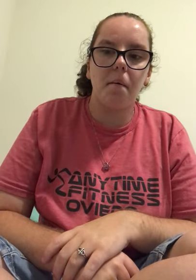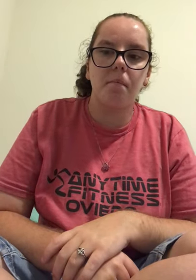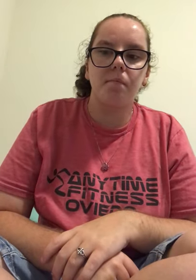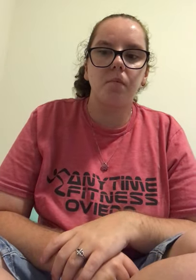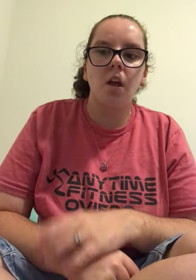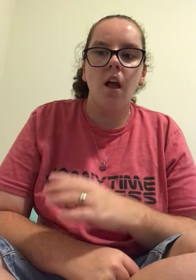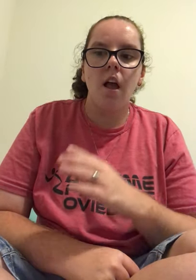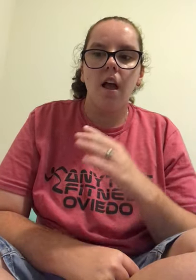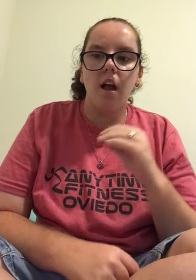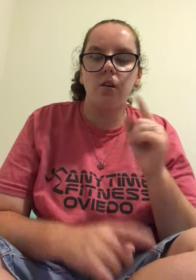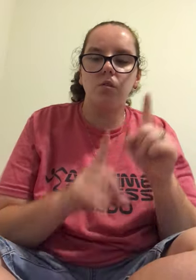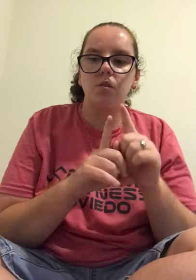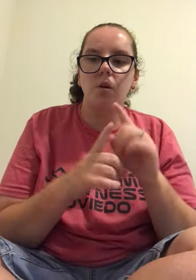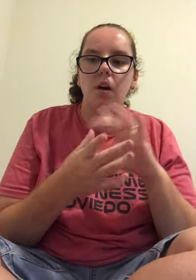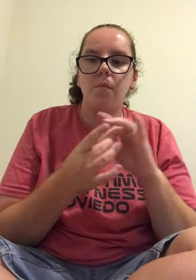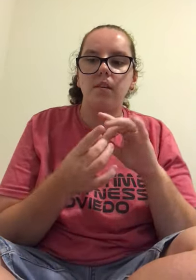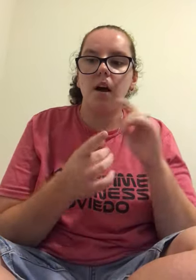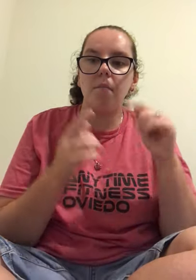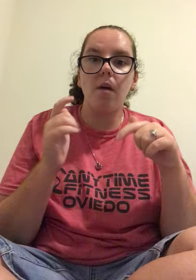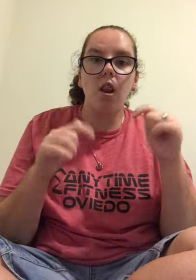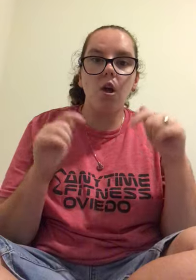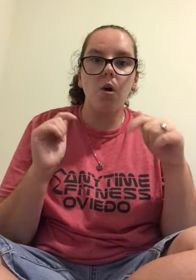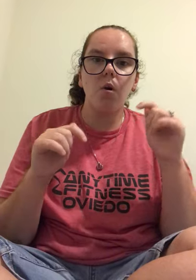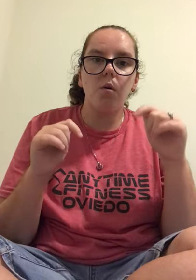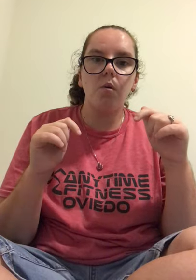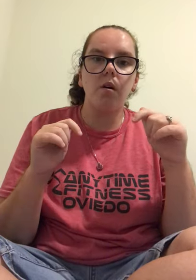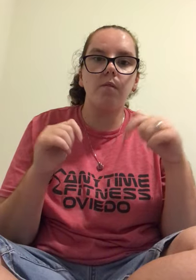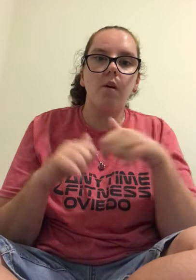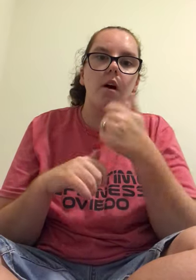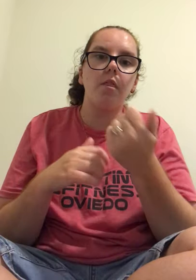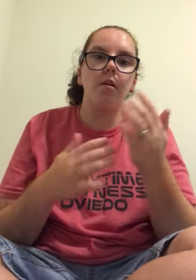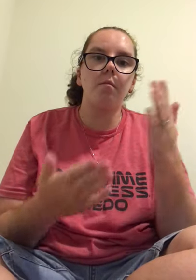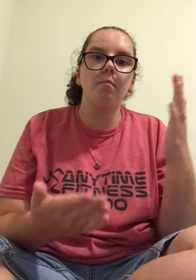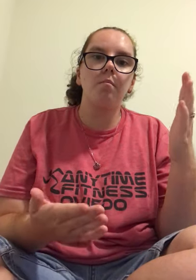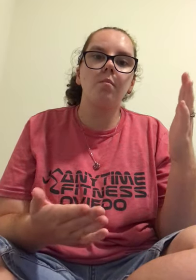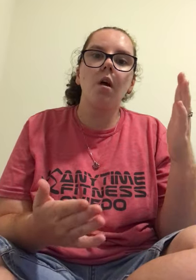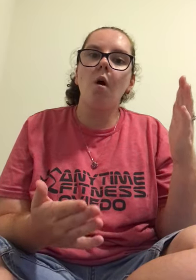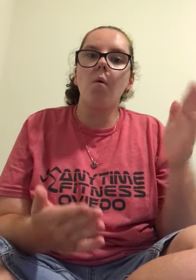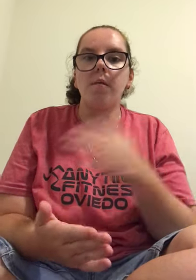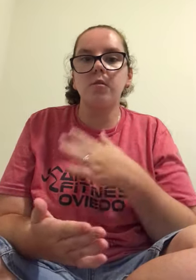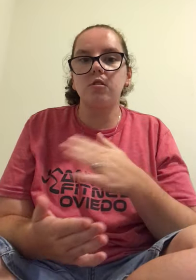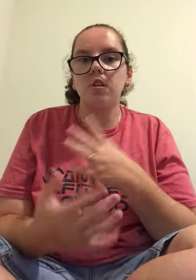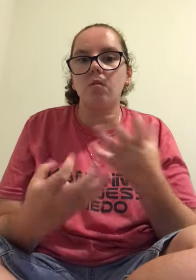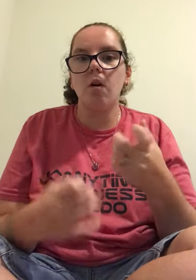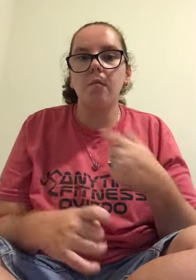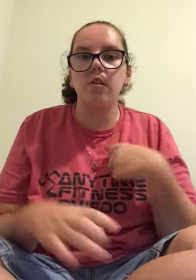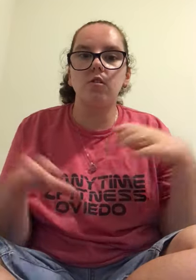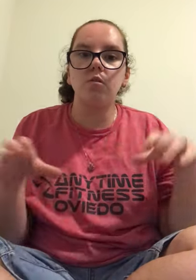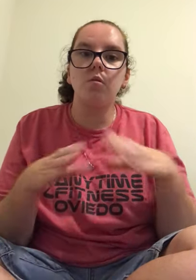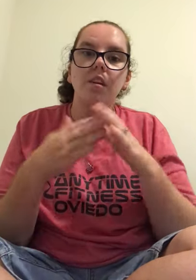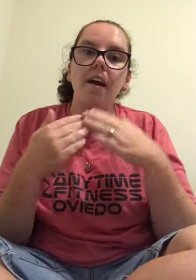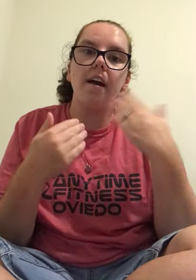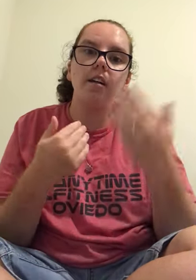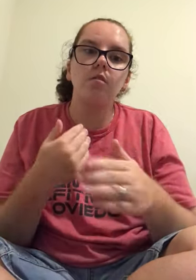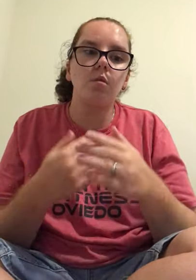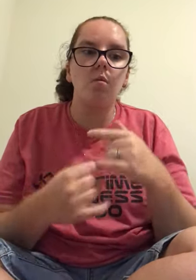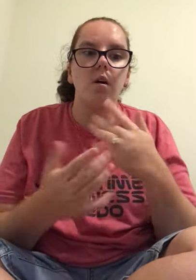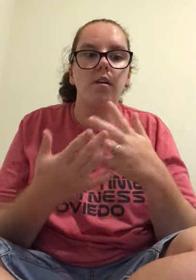and also comment down below for other music you want me to do next or what